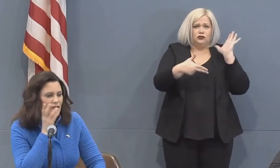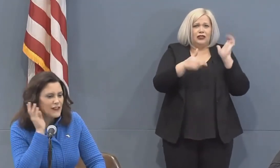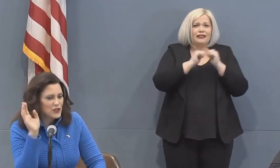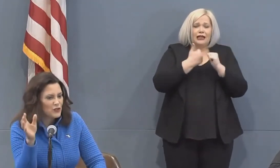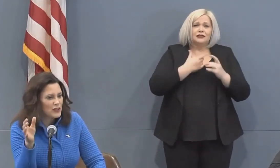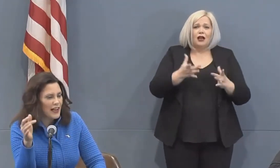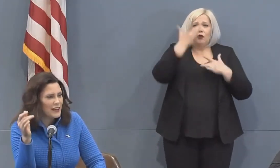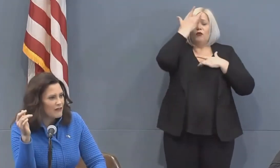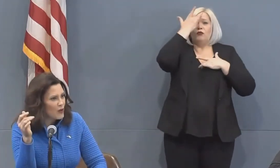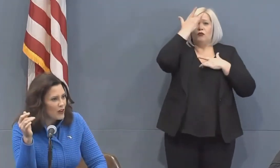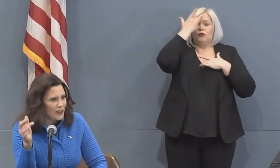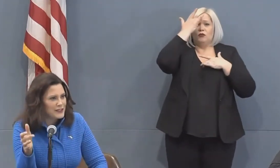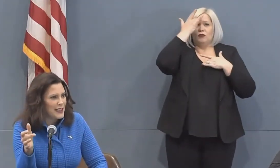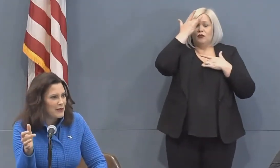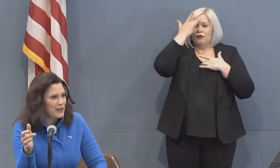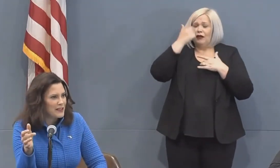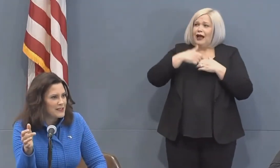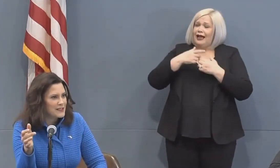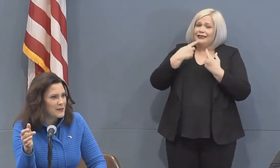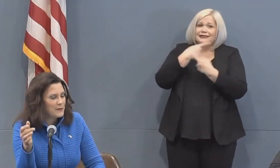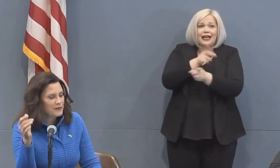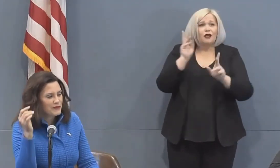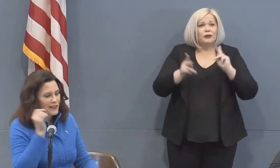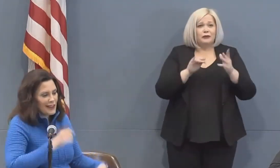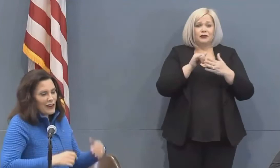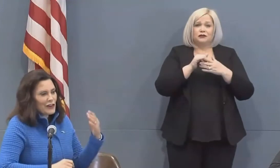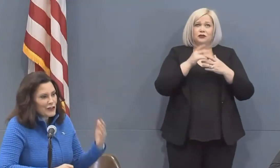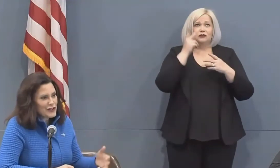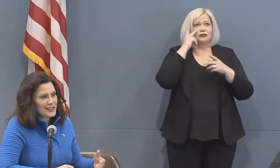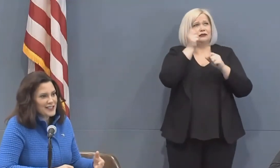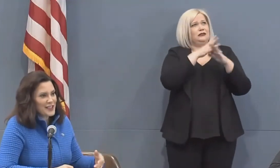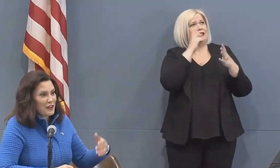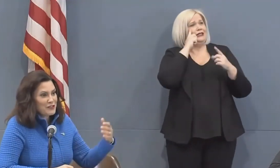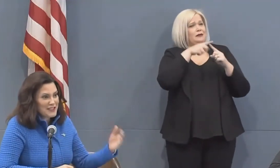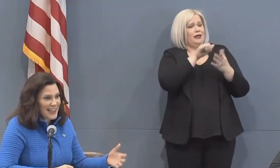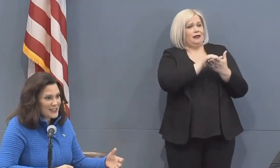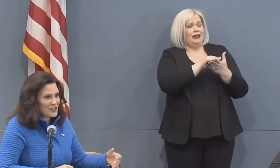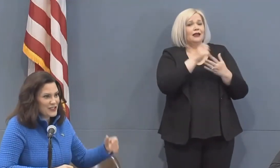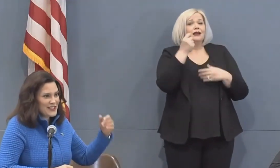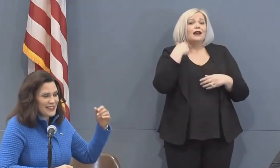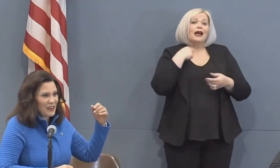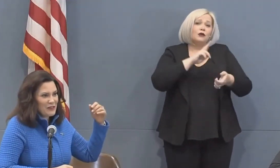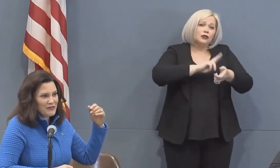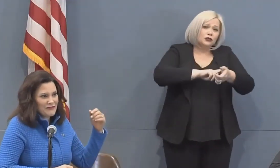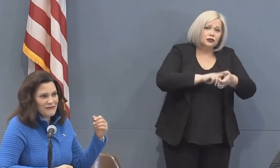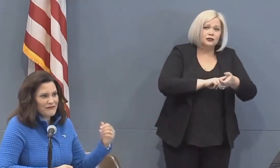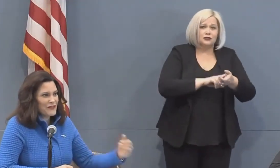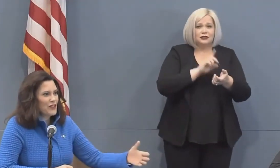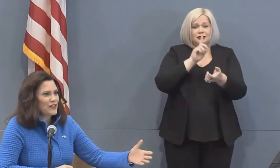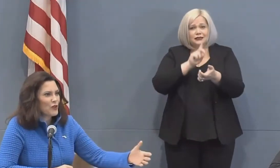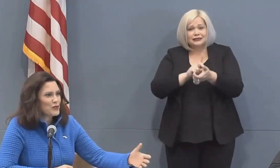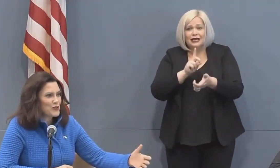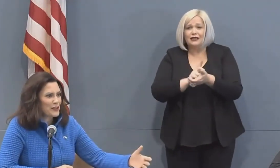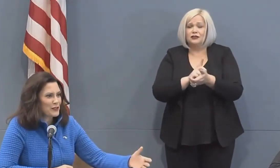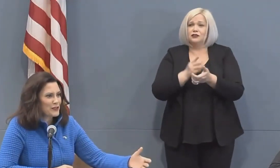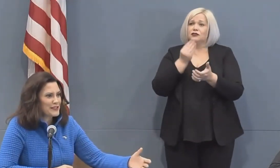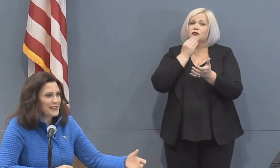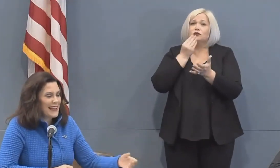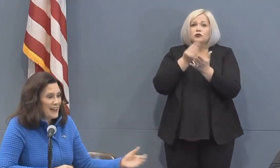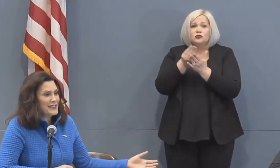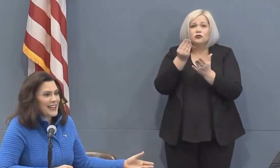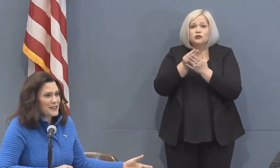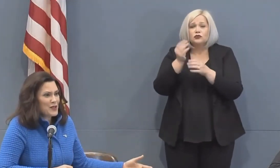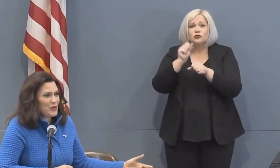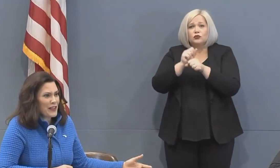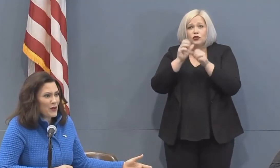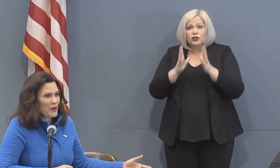the the visual i invoke all the time because our nurses and our doctors and our grocery clerks